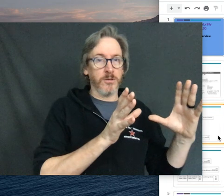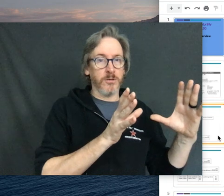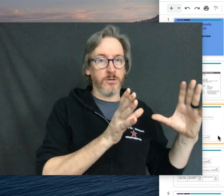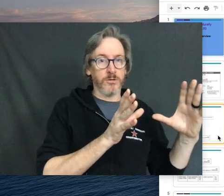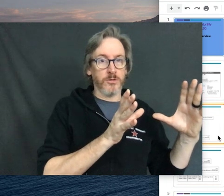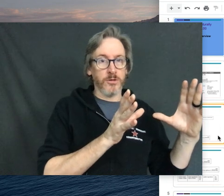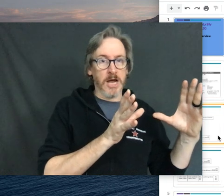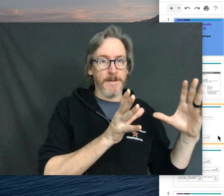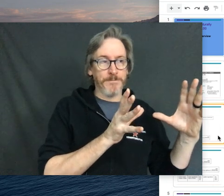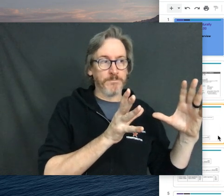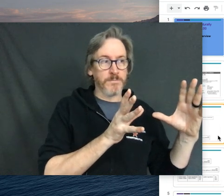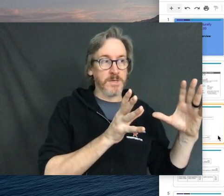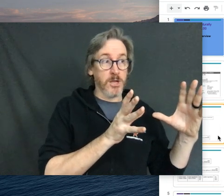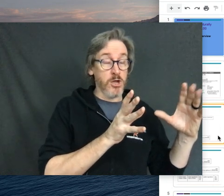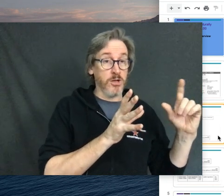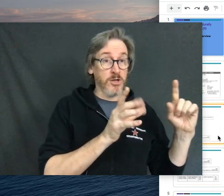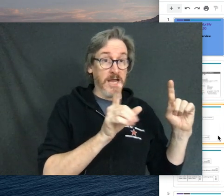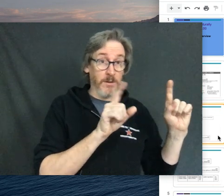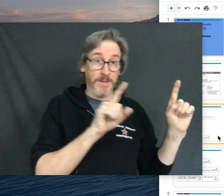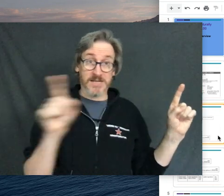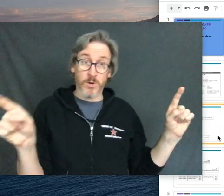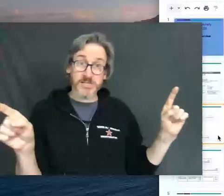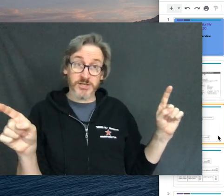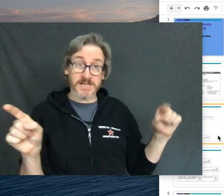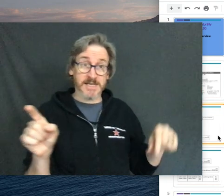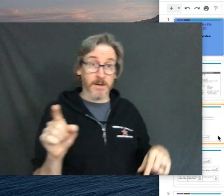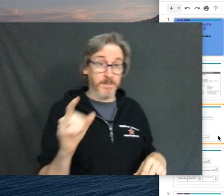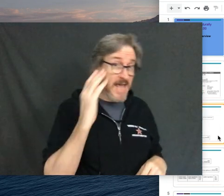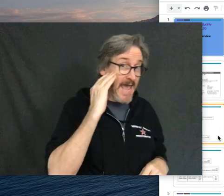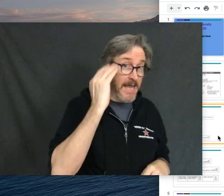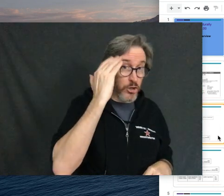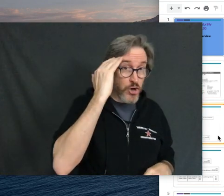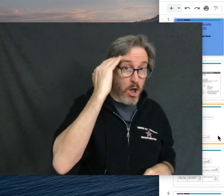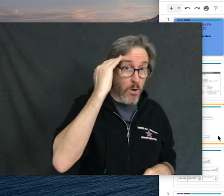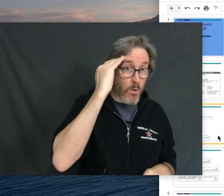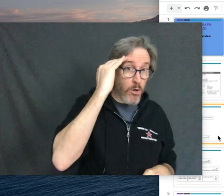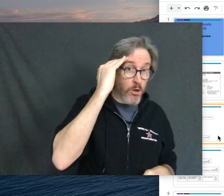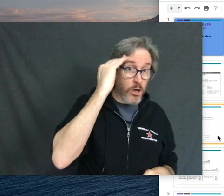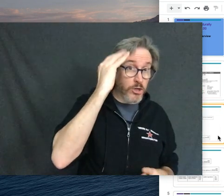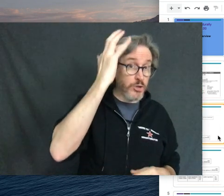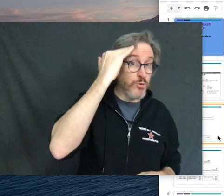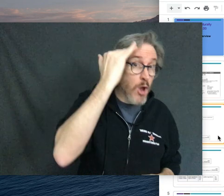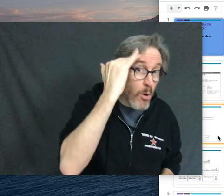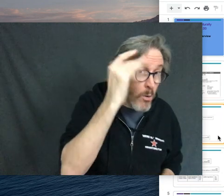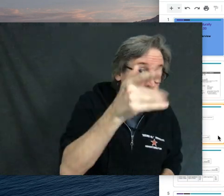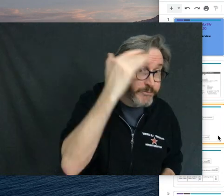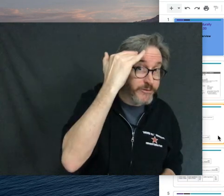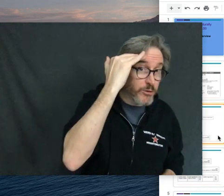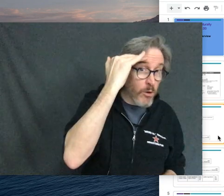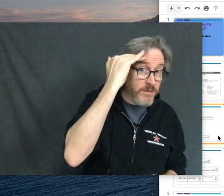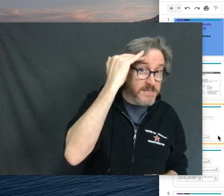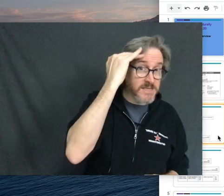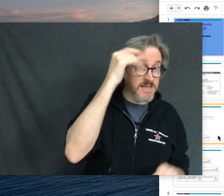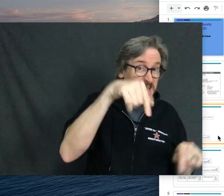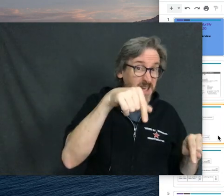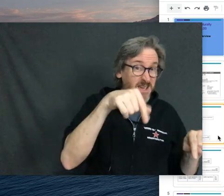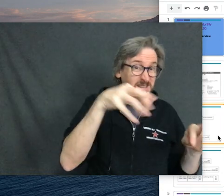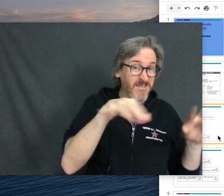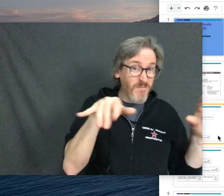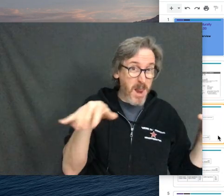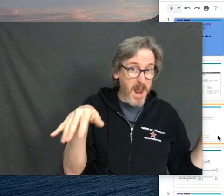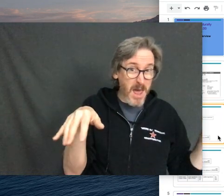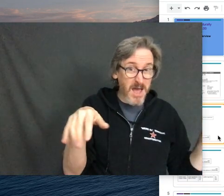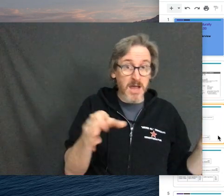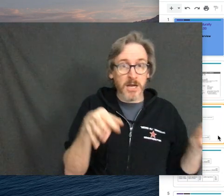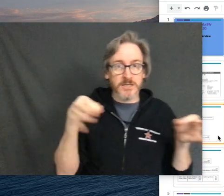it'll be a question that's set up is, hey, you know, do you know, you know this thing?